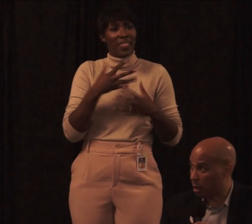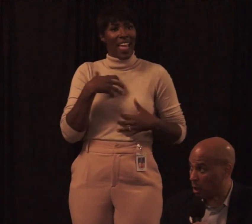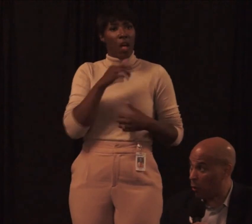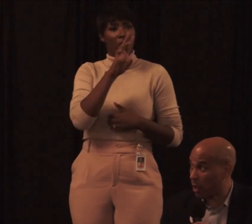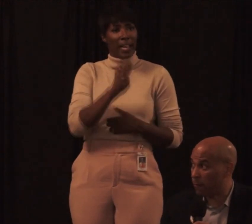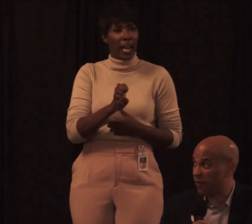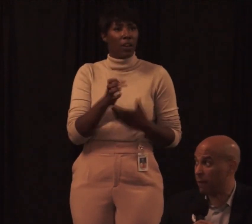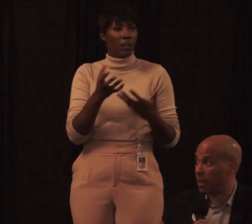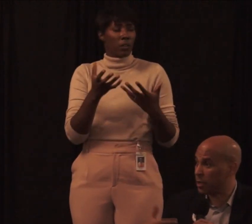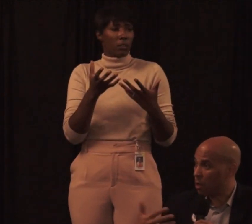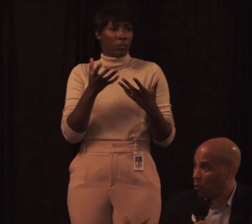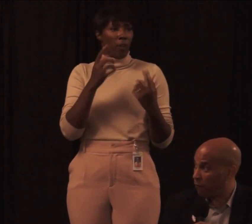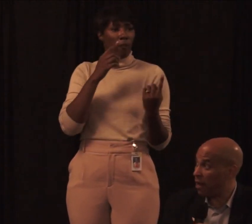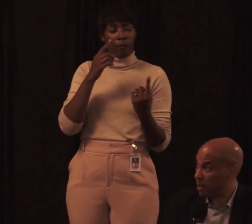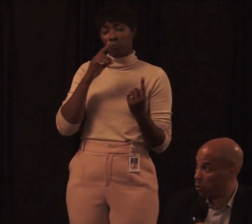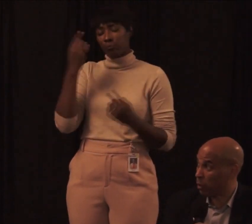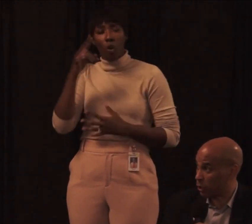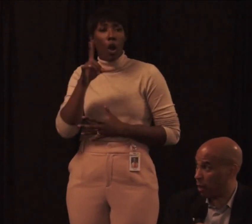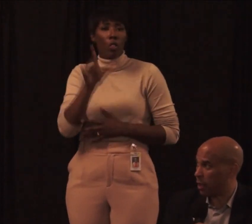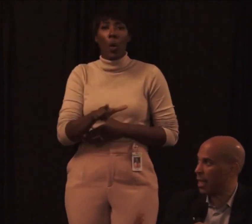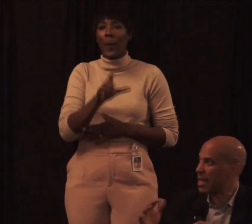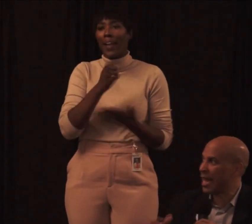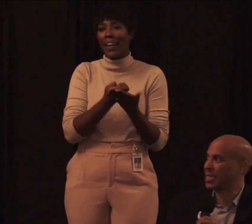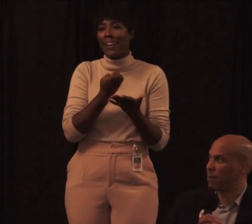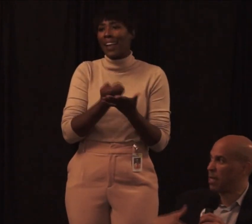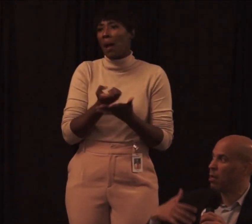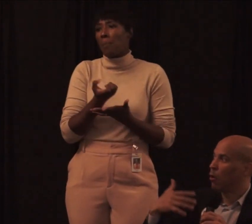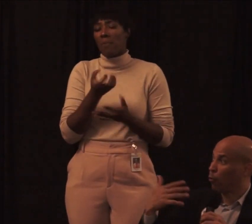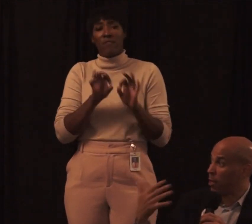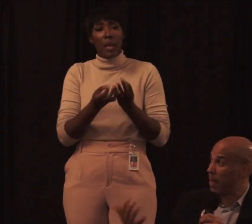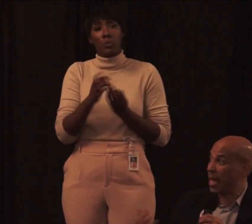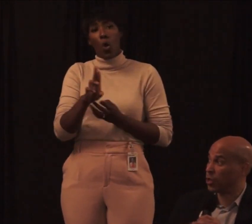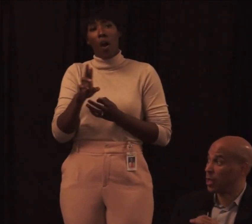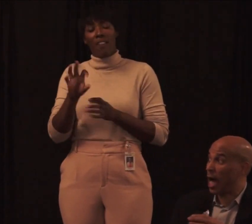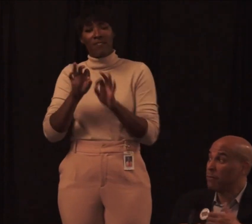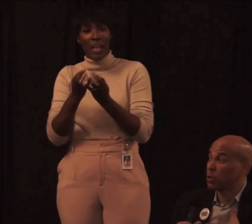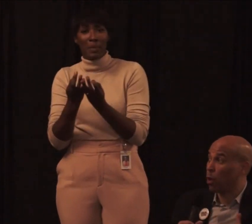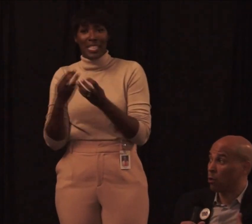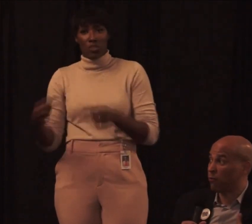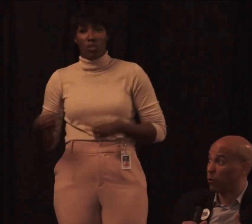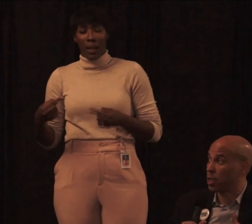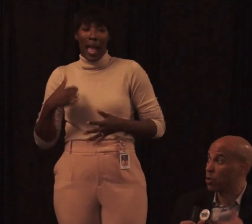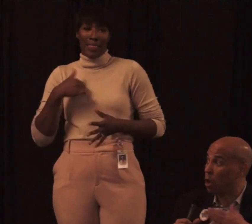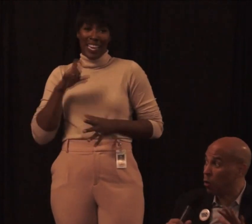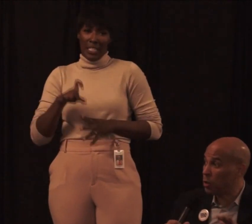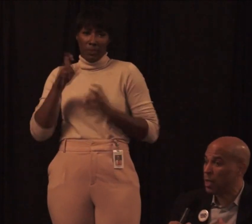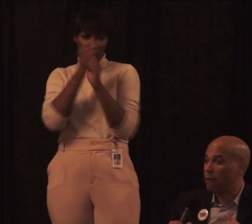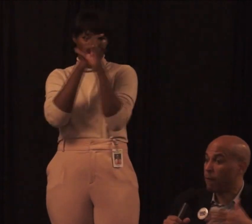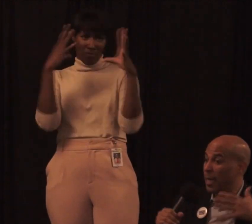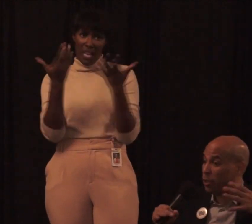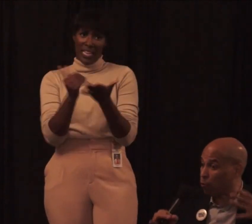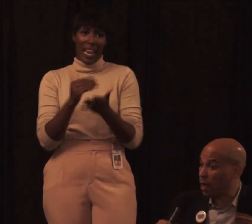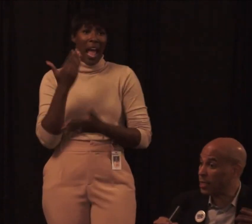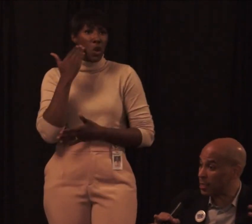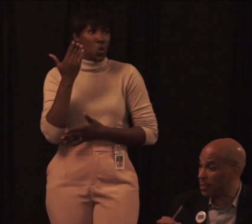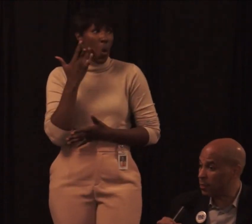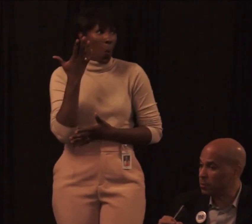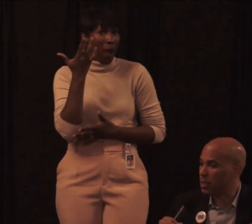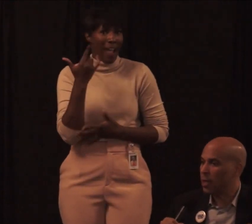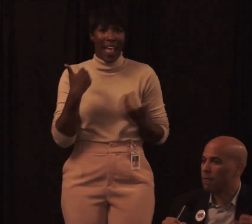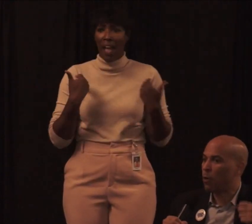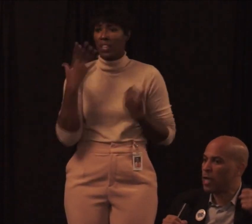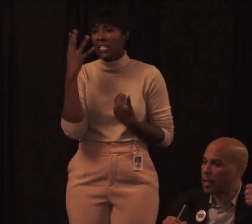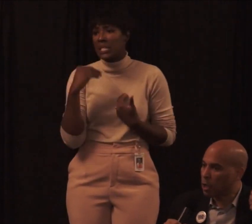low income families or families who are struggling. And that has to be reimagined. I'm just one of those folks that knows from actually running